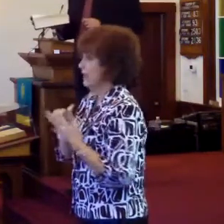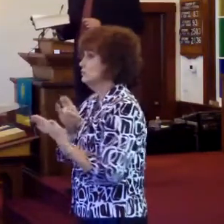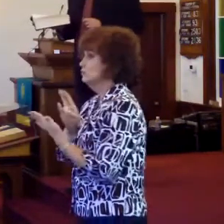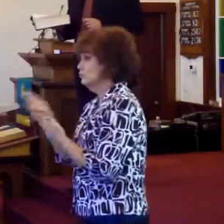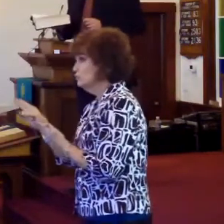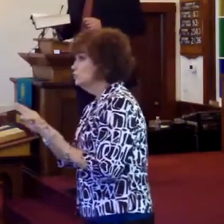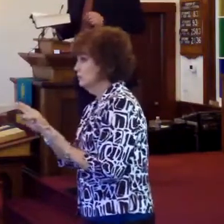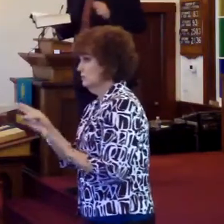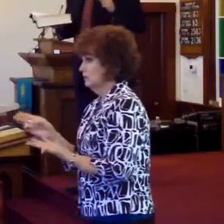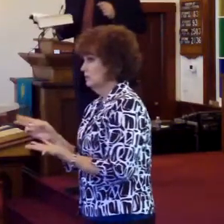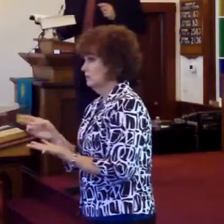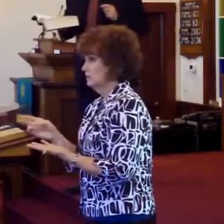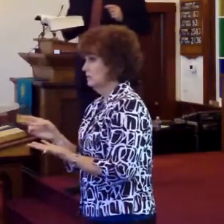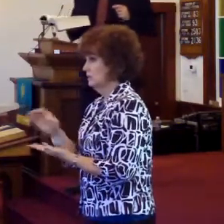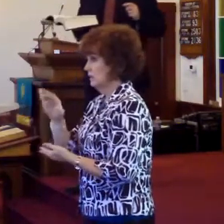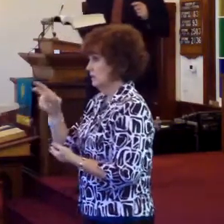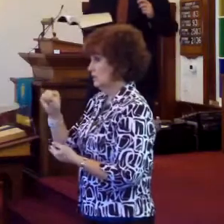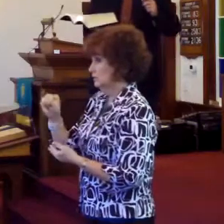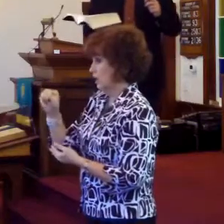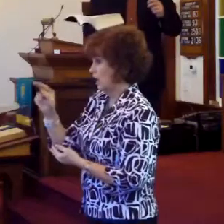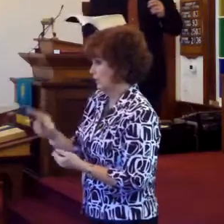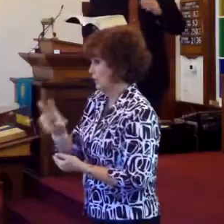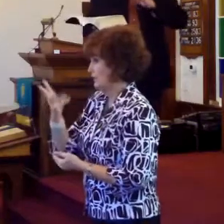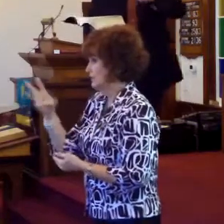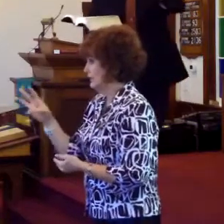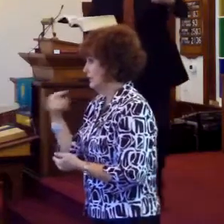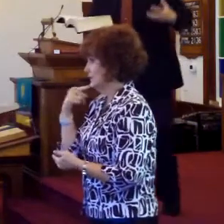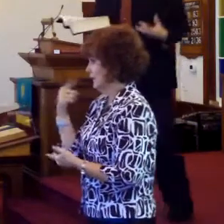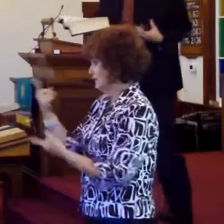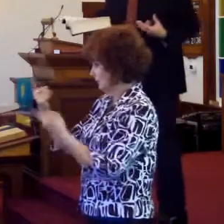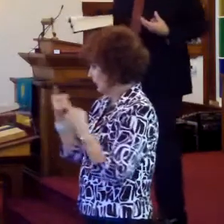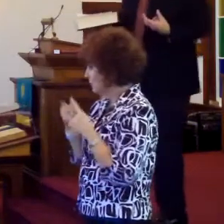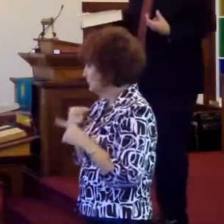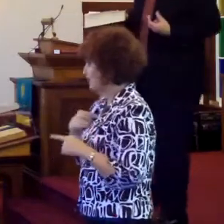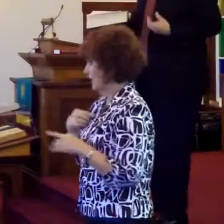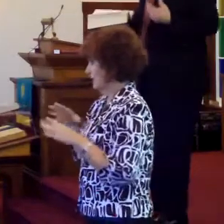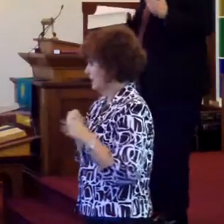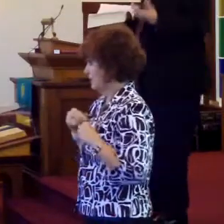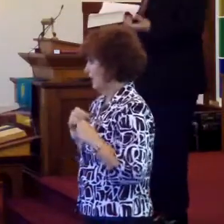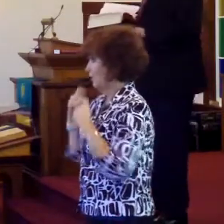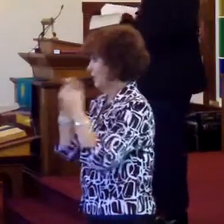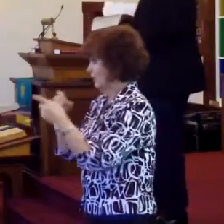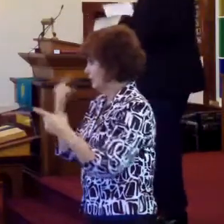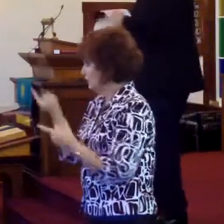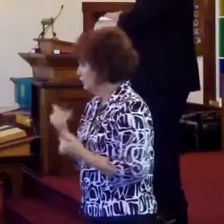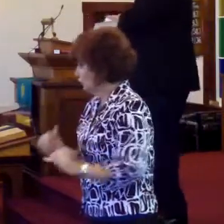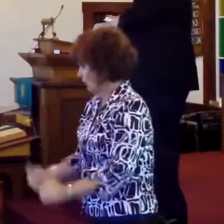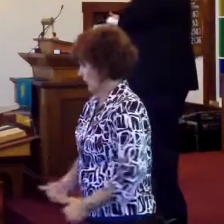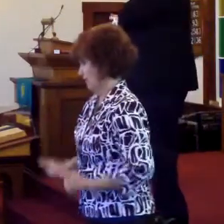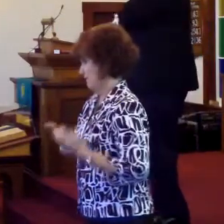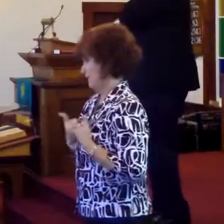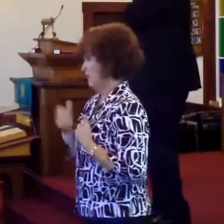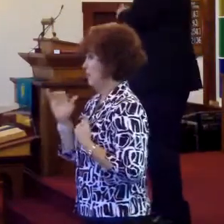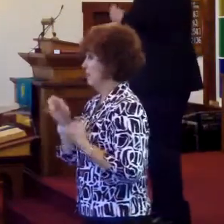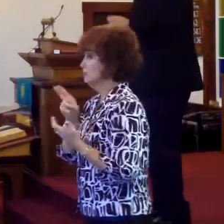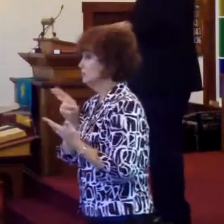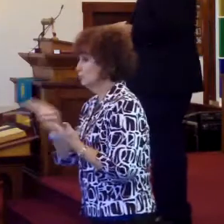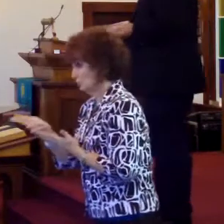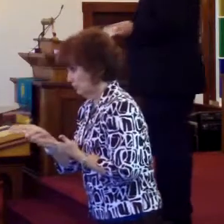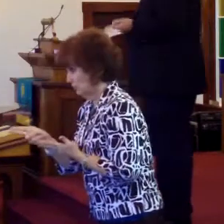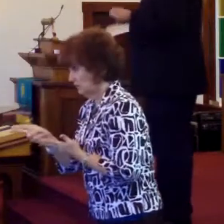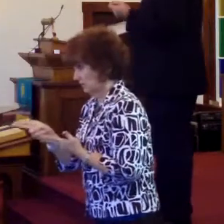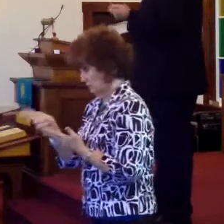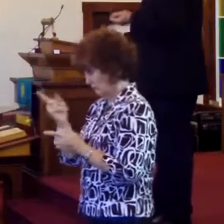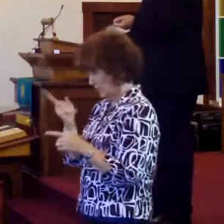truth. Where John 3.16 said, if you come to me and accept me, will give you eternal life. That is the truth.